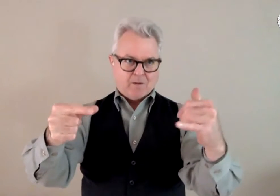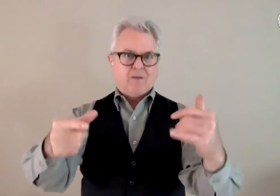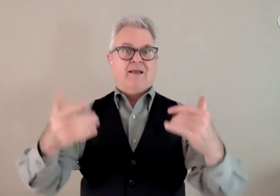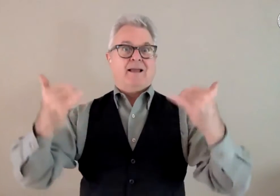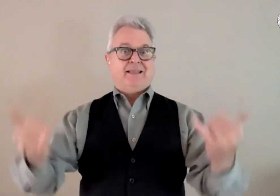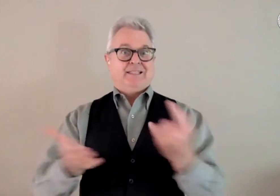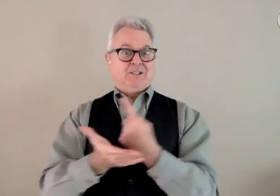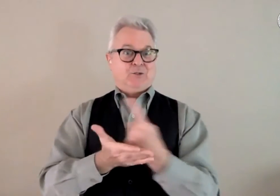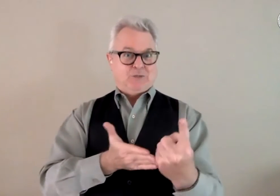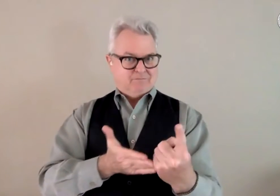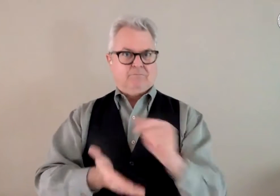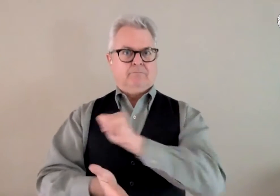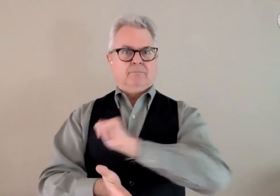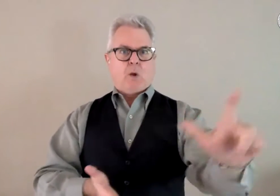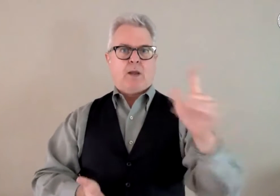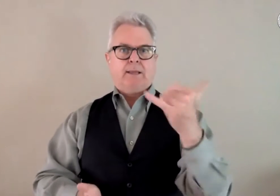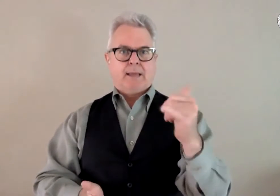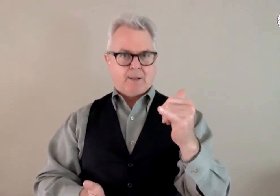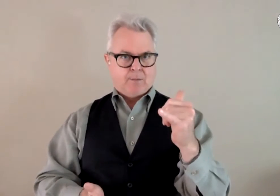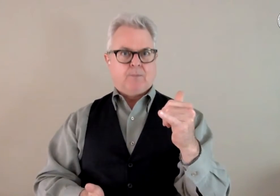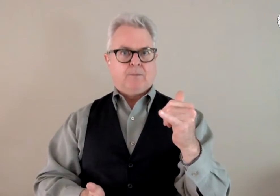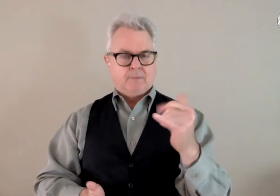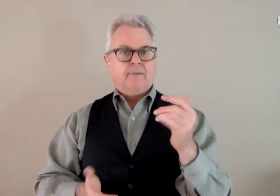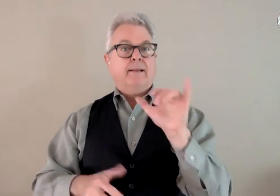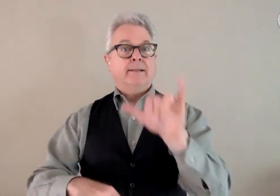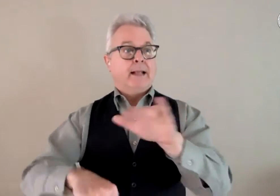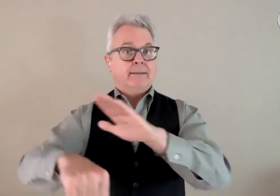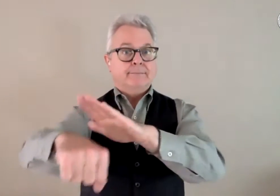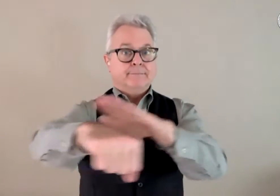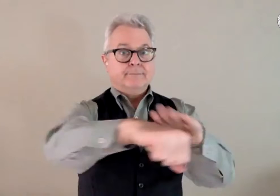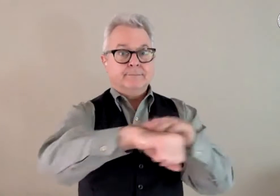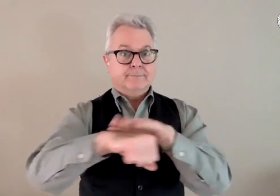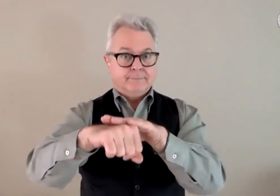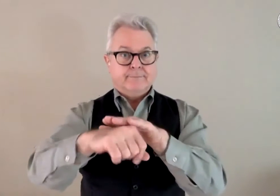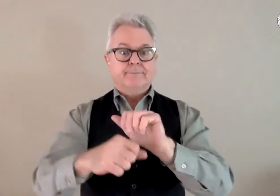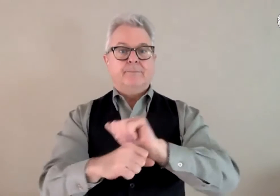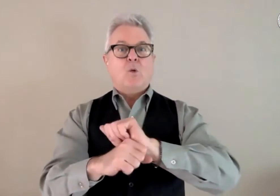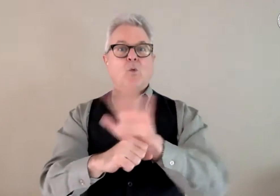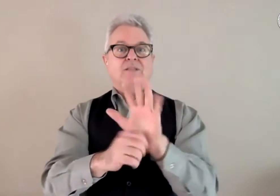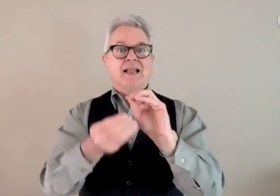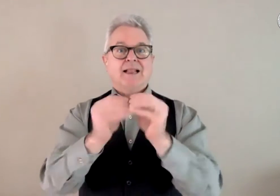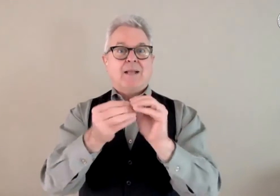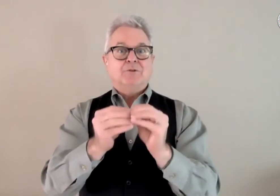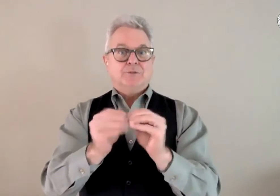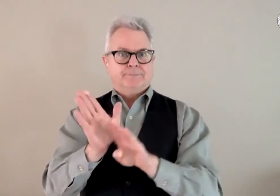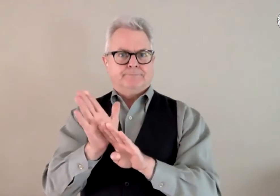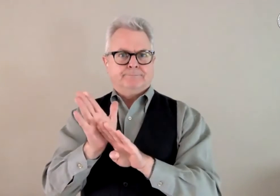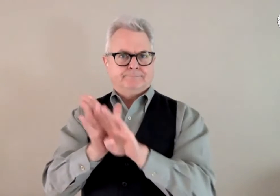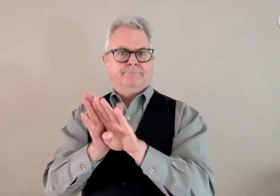was low, but is now in the category of medium as well, leaving all five counties at a medium level, meaning